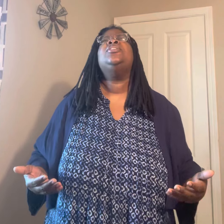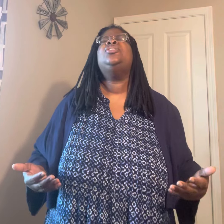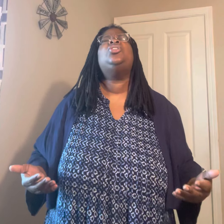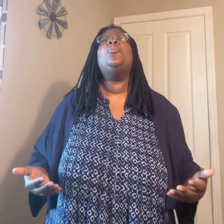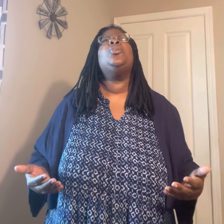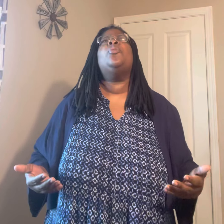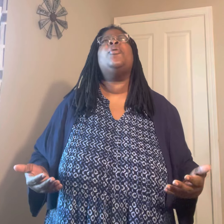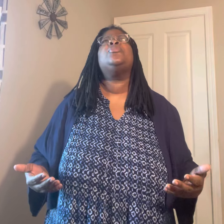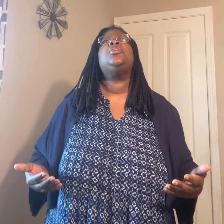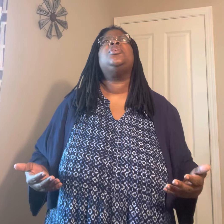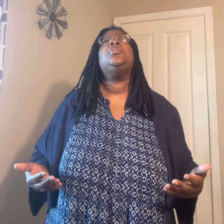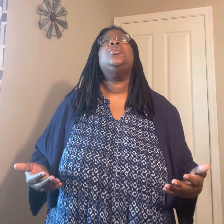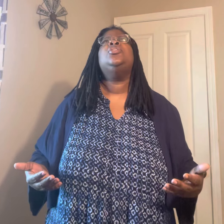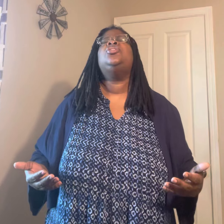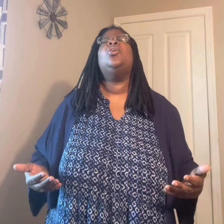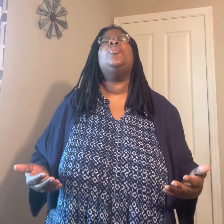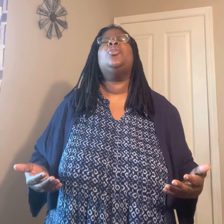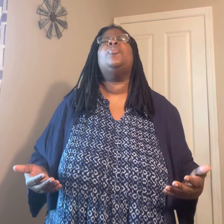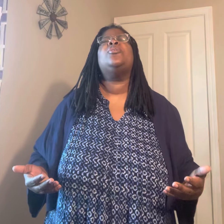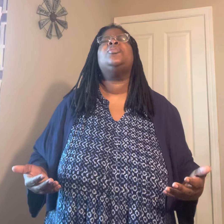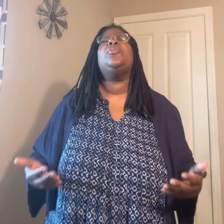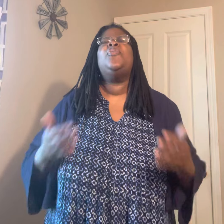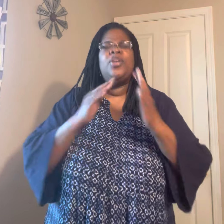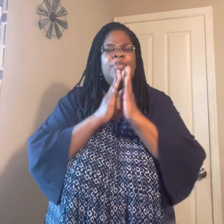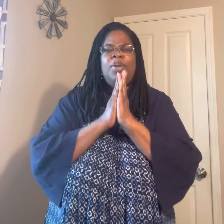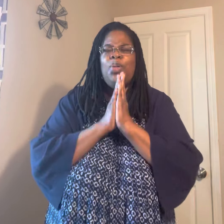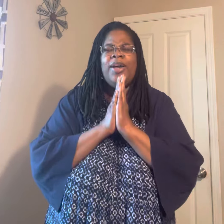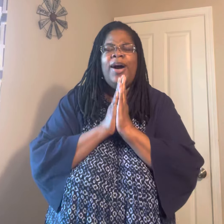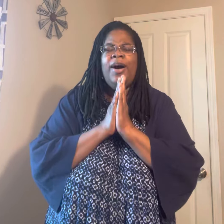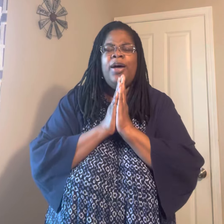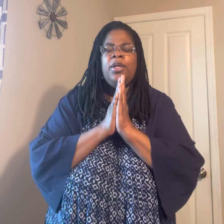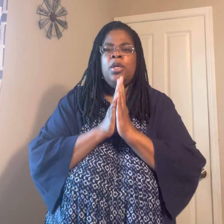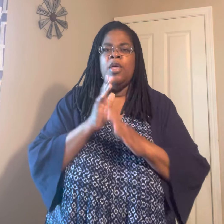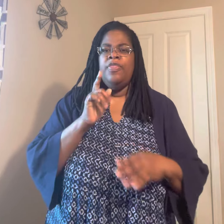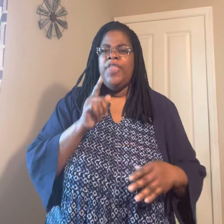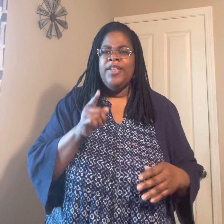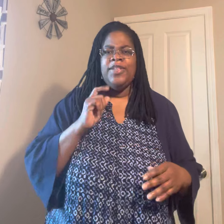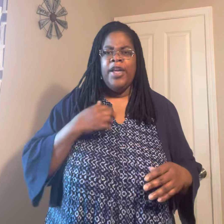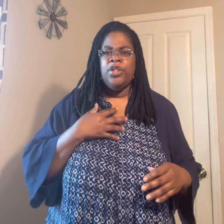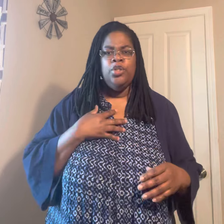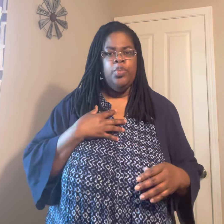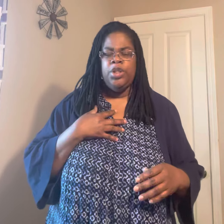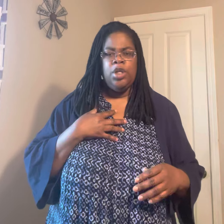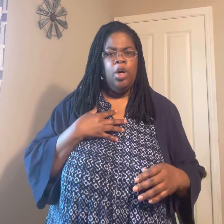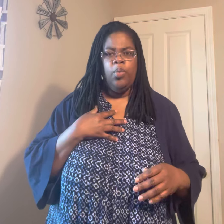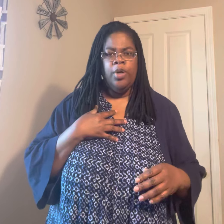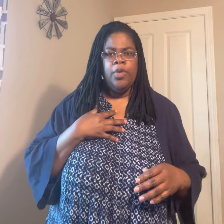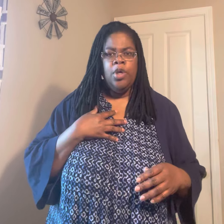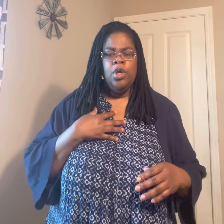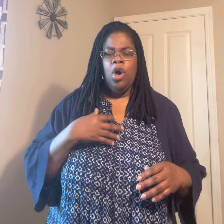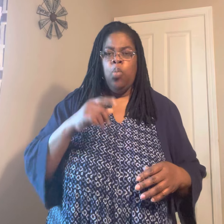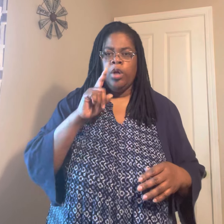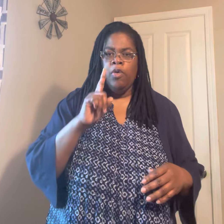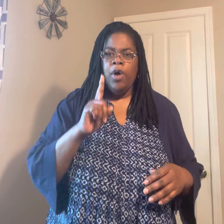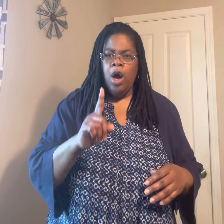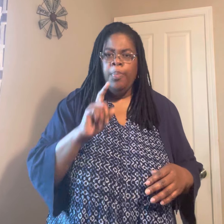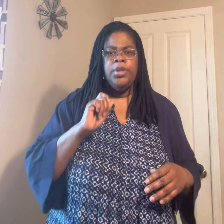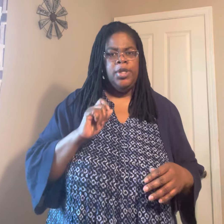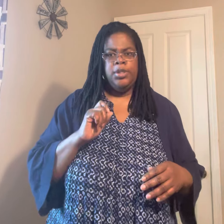Show me your mercy. Show me your mercy. Forgive me, Lord God. That's the attitude we should come with. A one of humbleness.